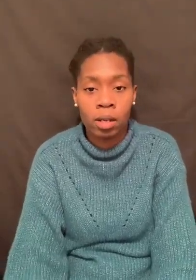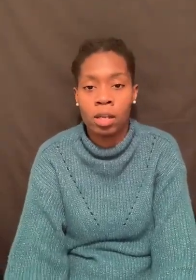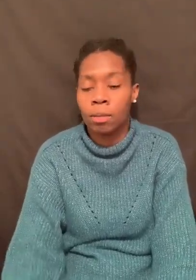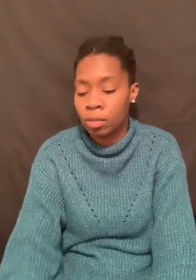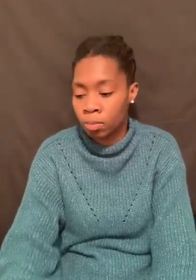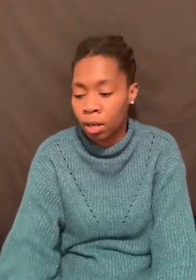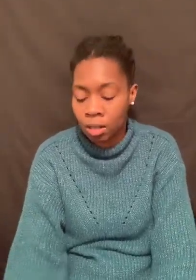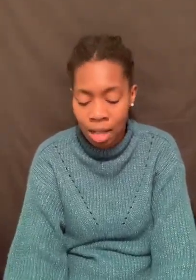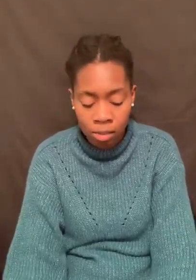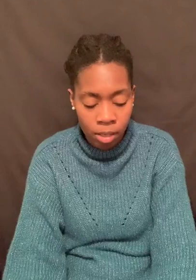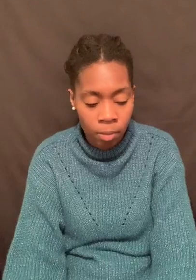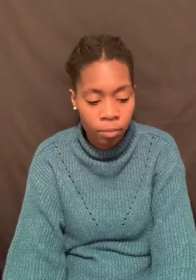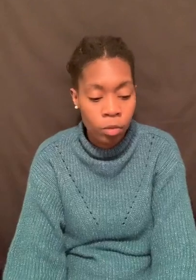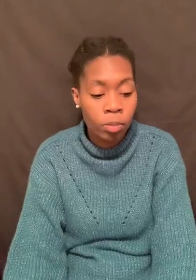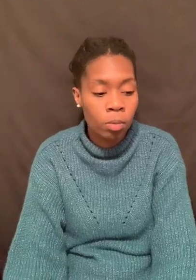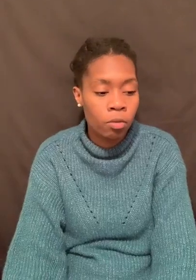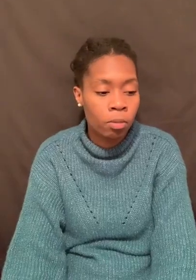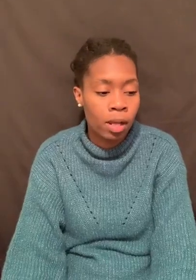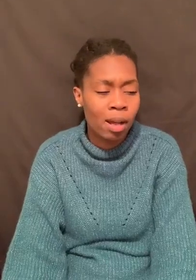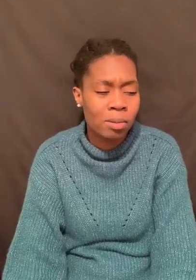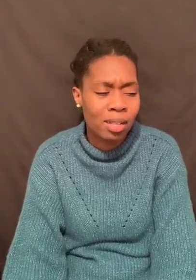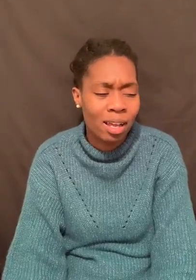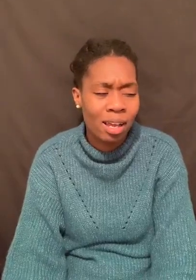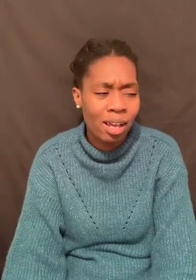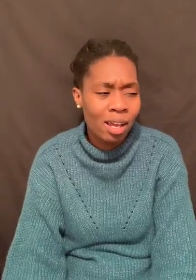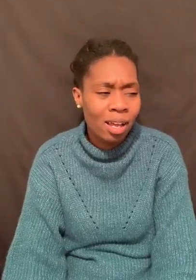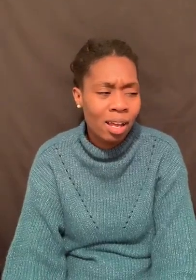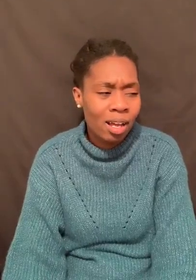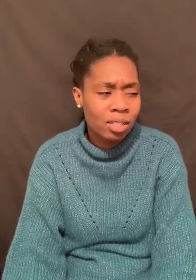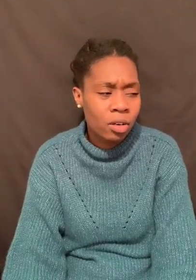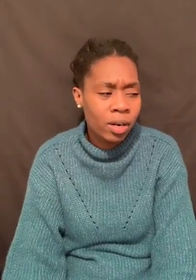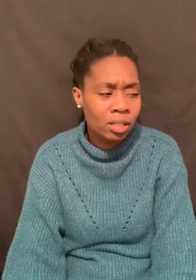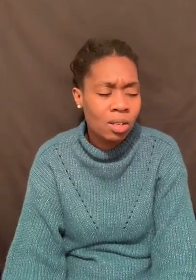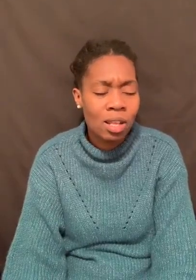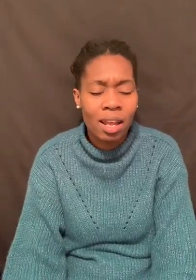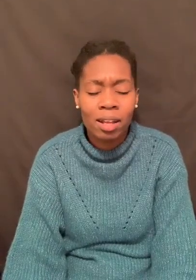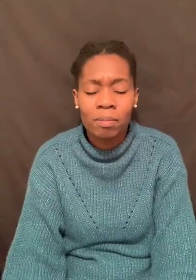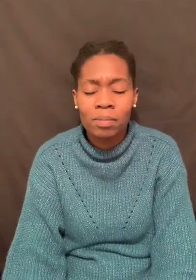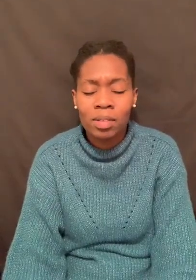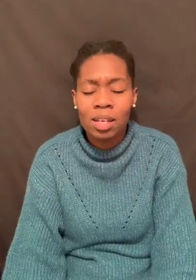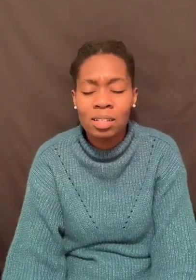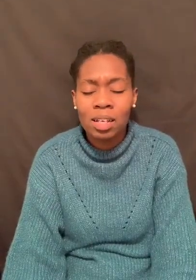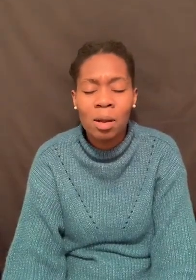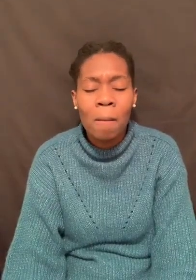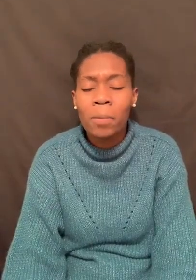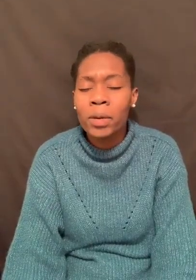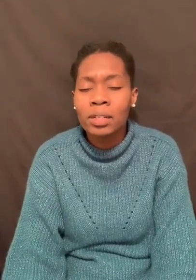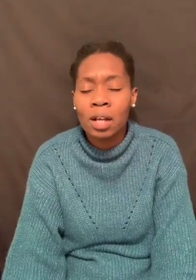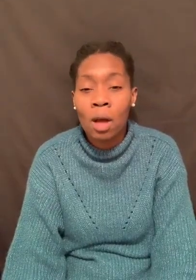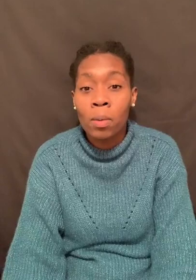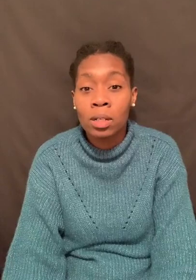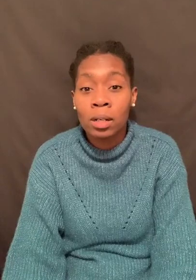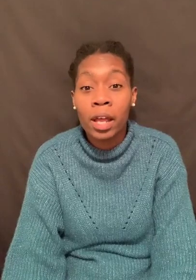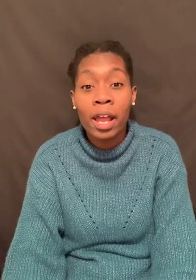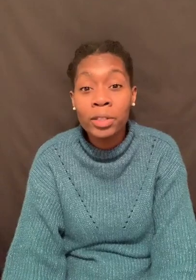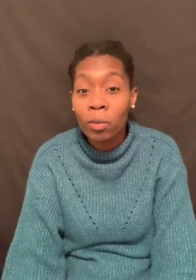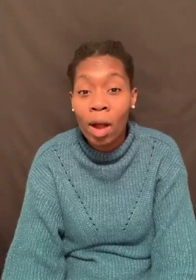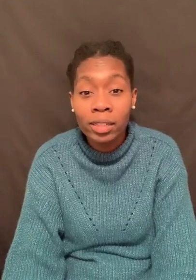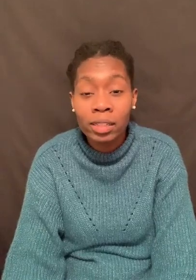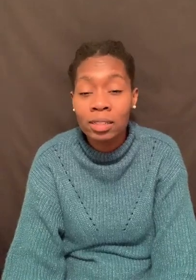A kid, my classmate, rebuked me from that. I was like, this is a Christian. He was like, he said, Mary Magdalene. I told him, hey, you should watch it.